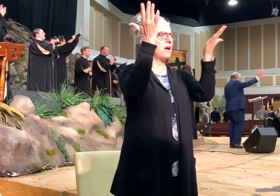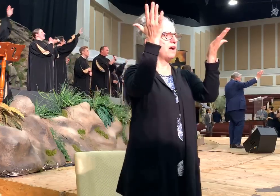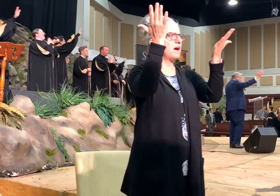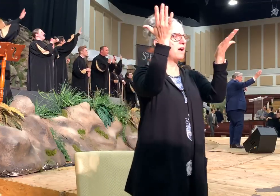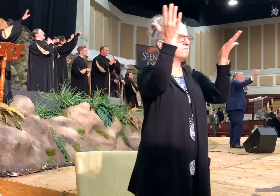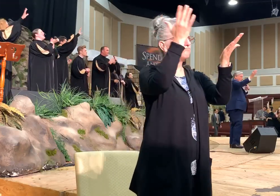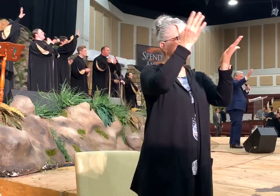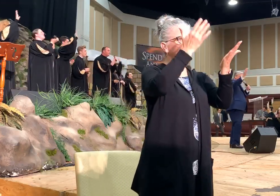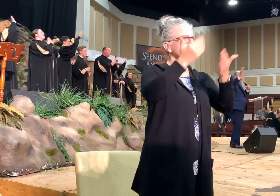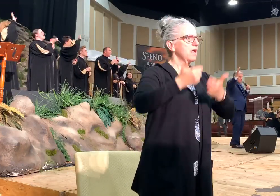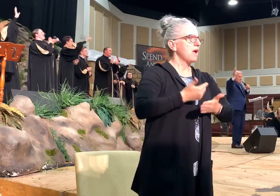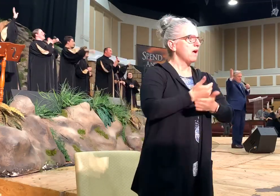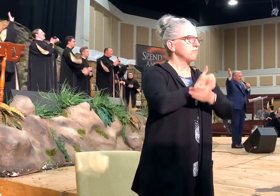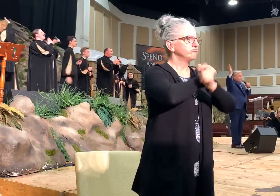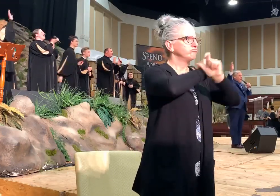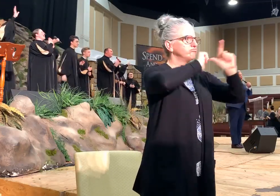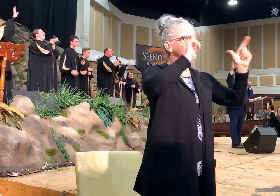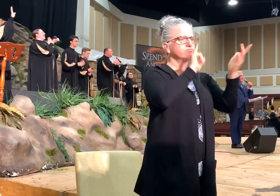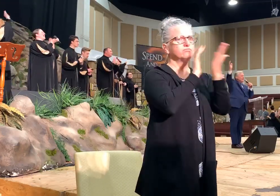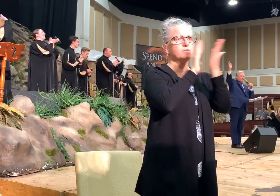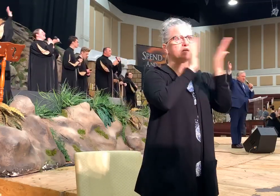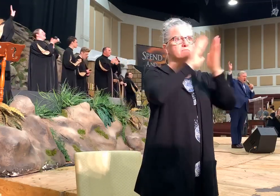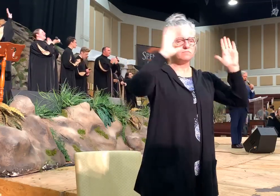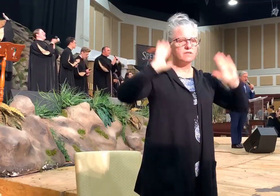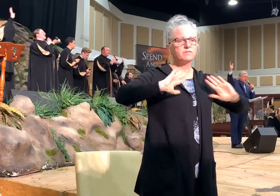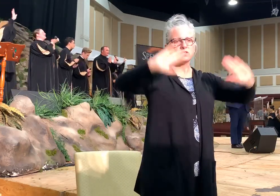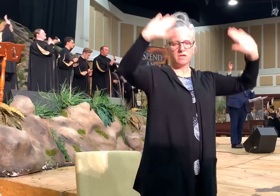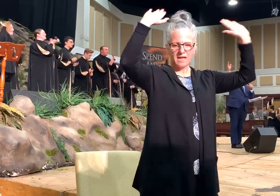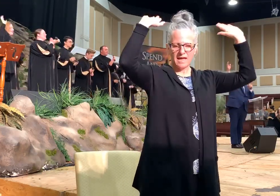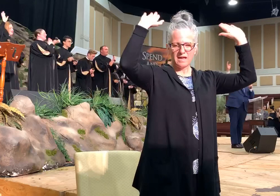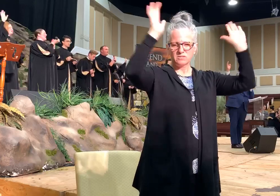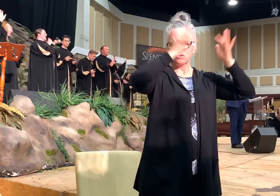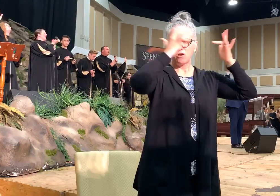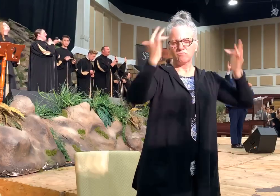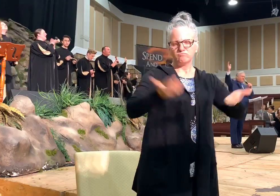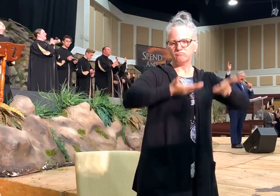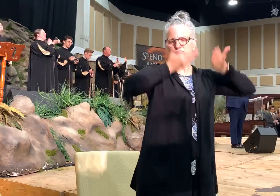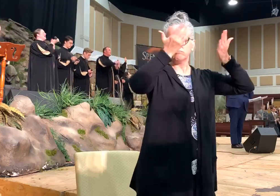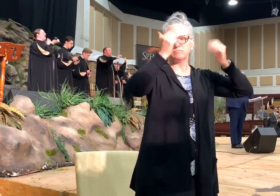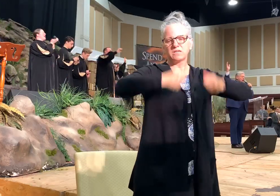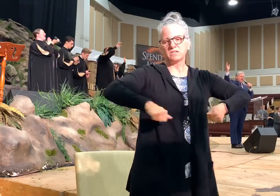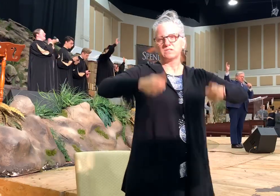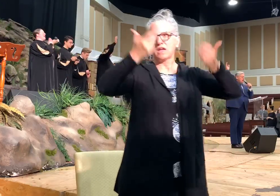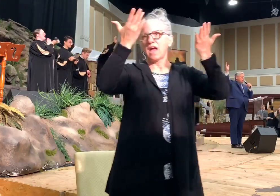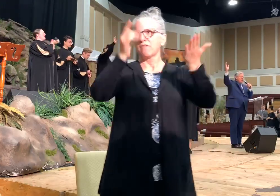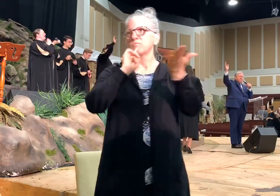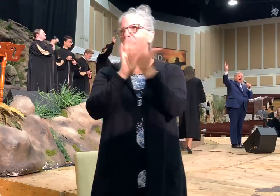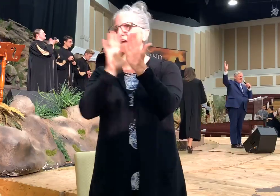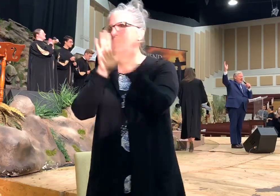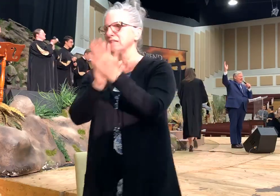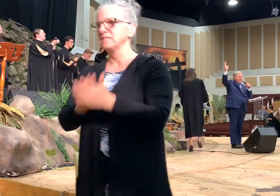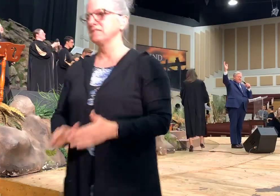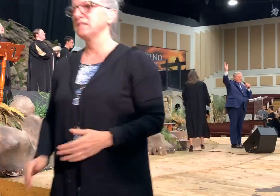house, let's praise you, say. Lift your hand, lift your heart, lift your sacrifice of praise.